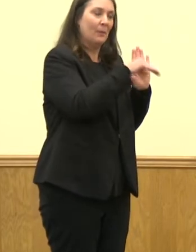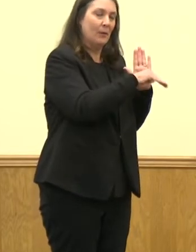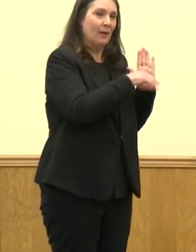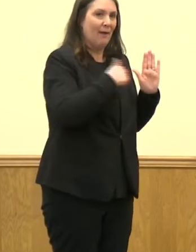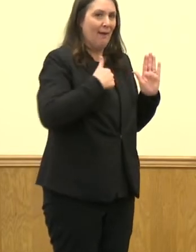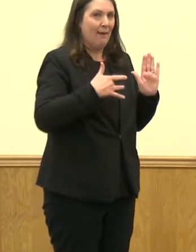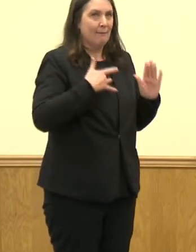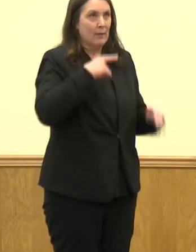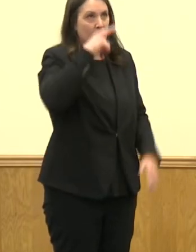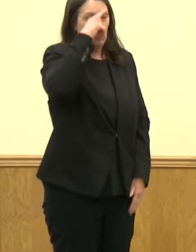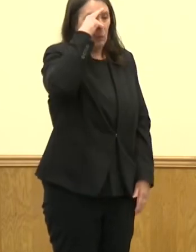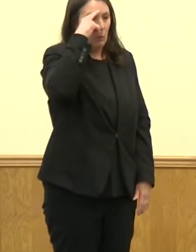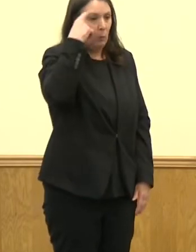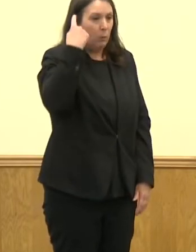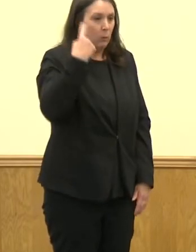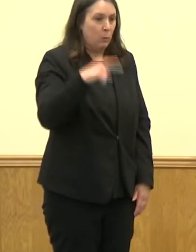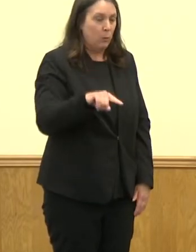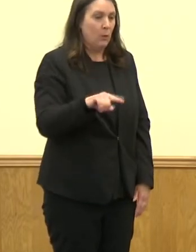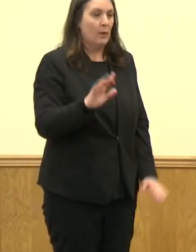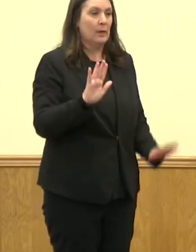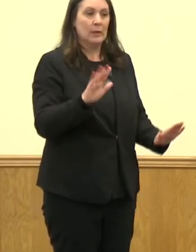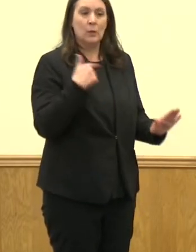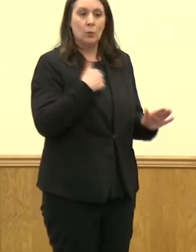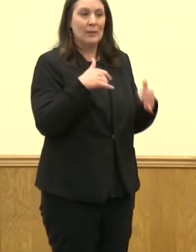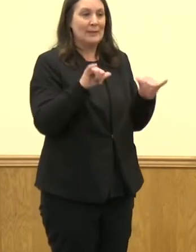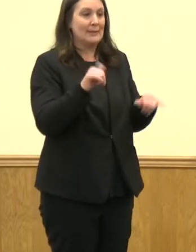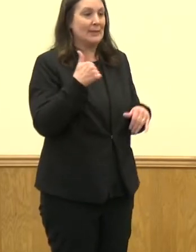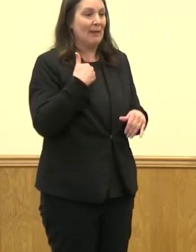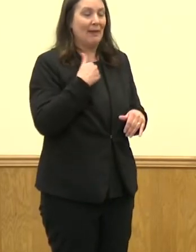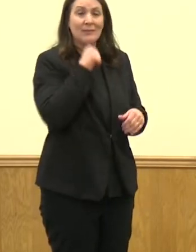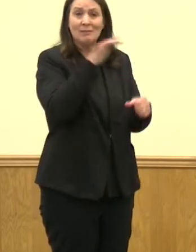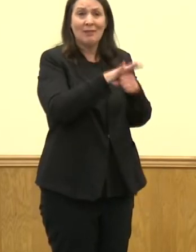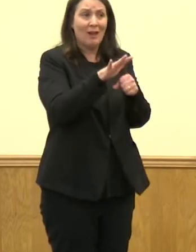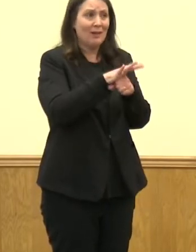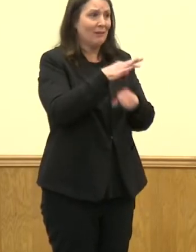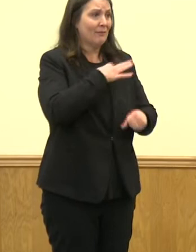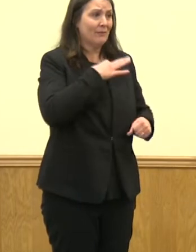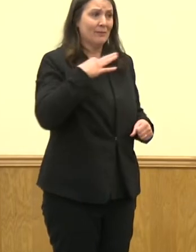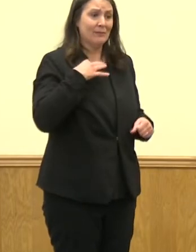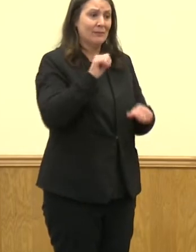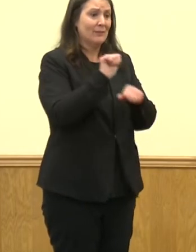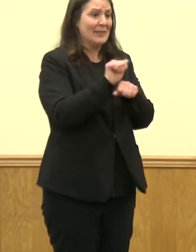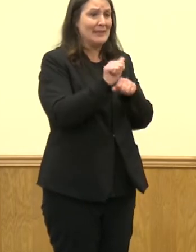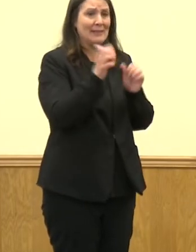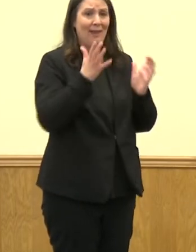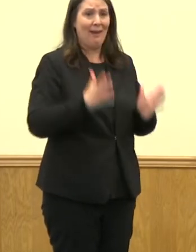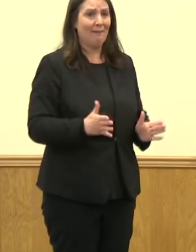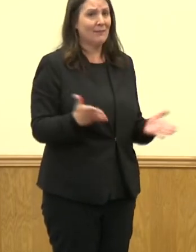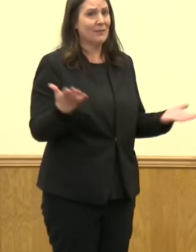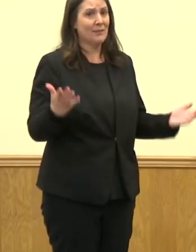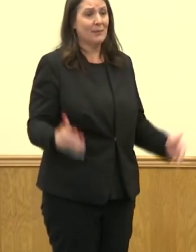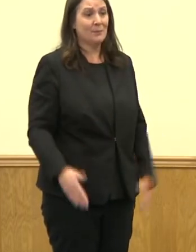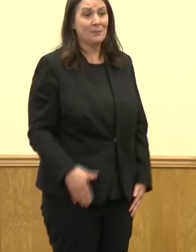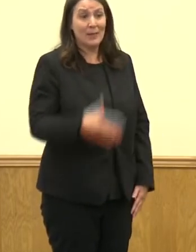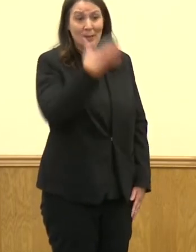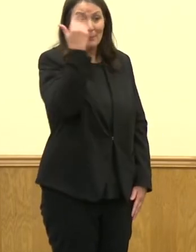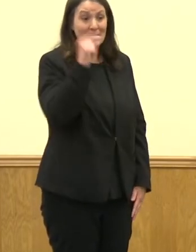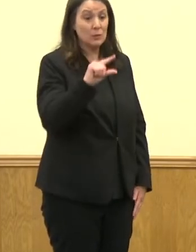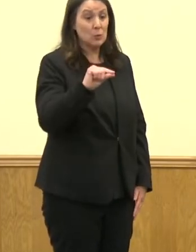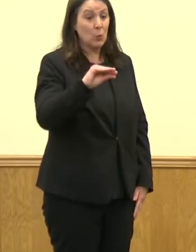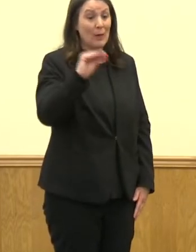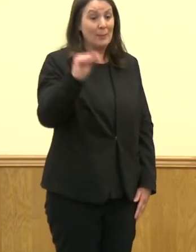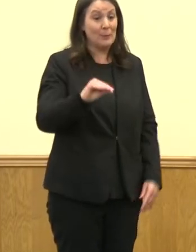for us. We still have staffing shortages because we have probably about 20%